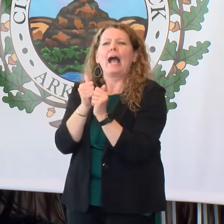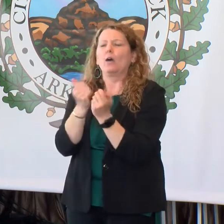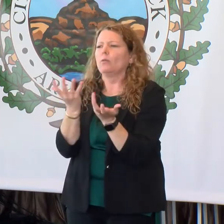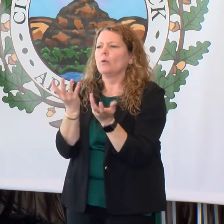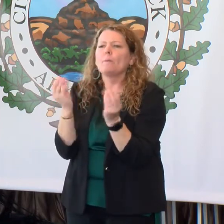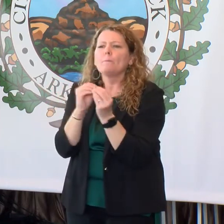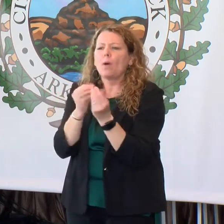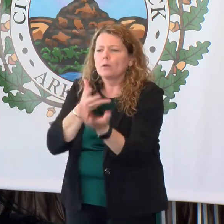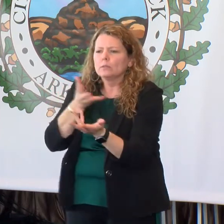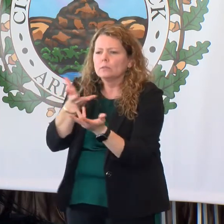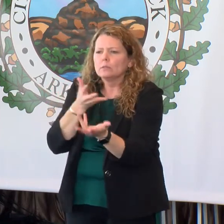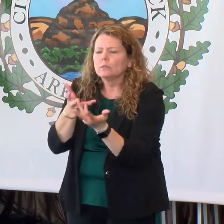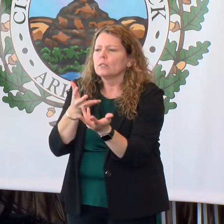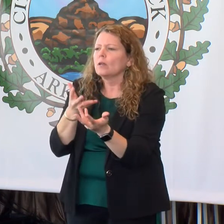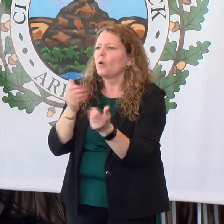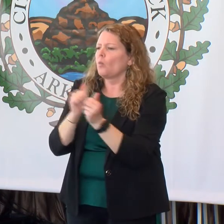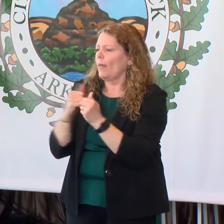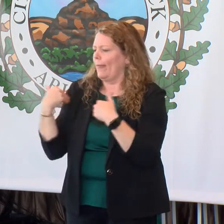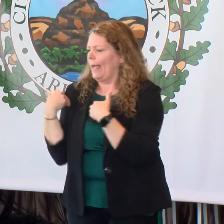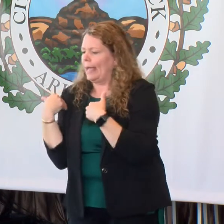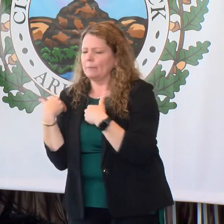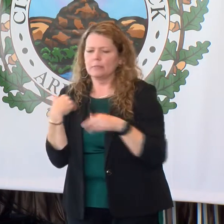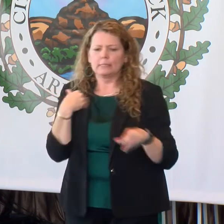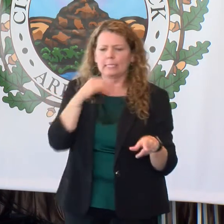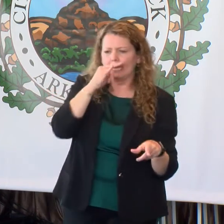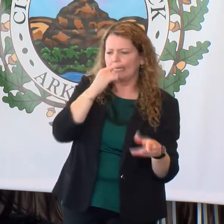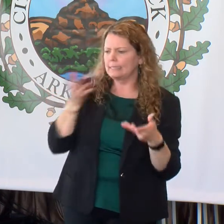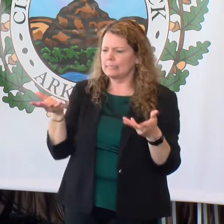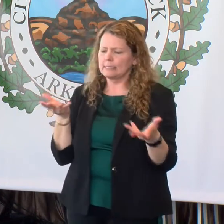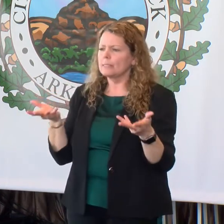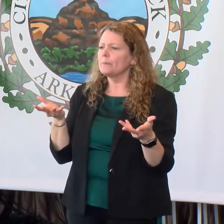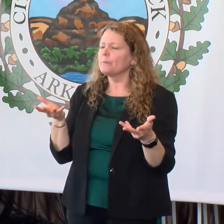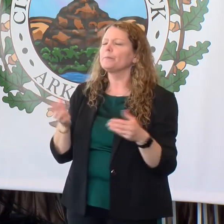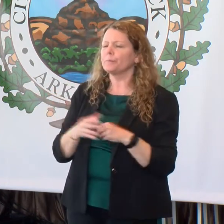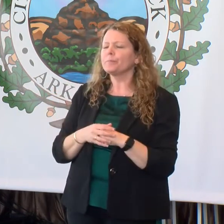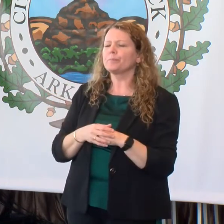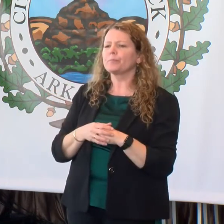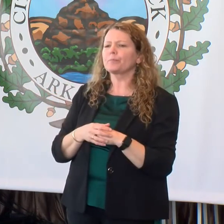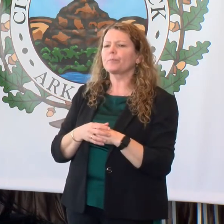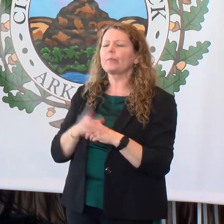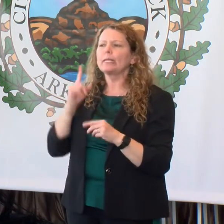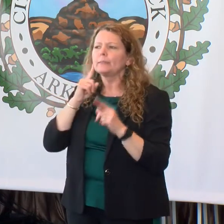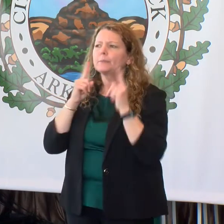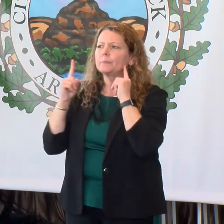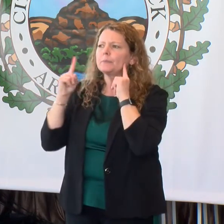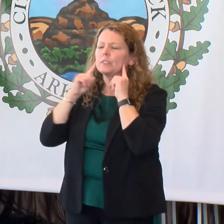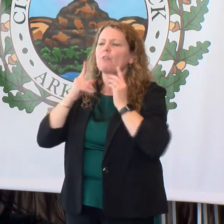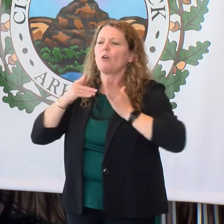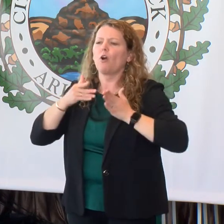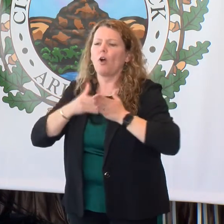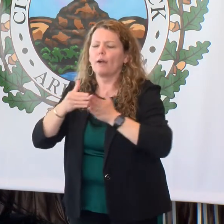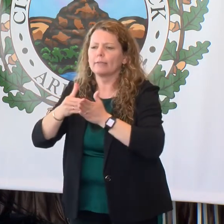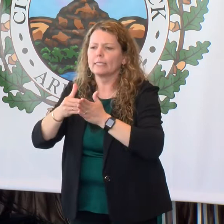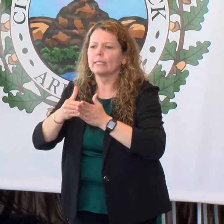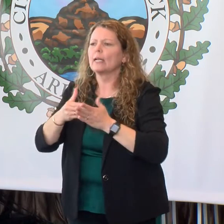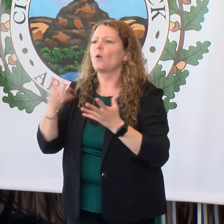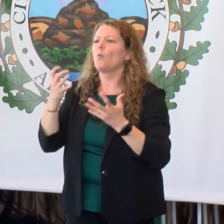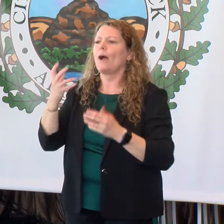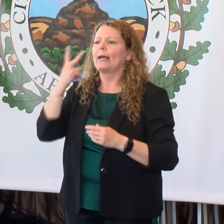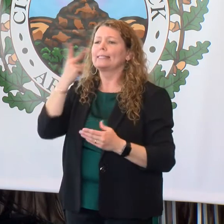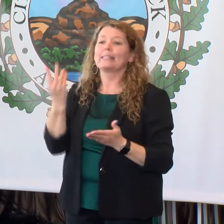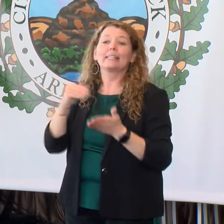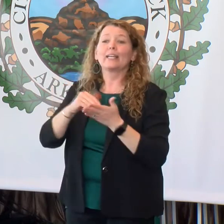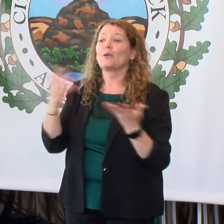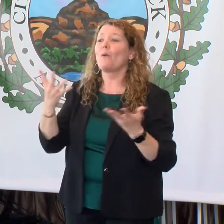more interaction for those animals? And one thing that we always hear from our public is that they want to see giraffes